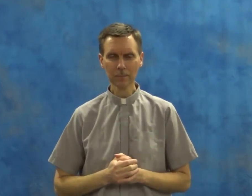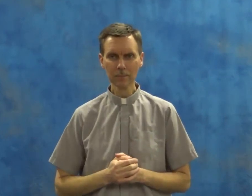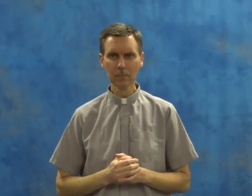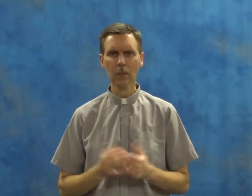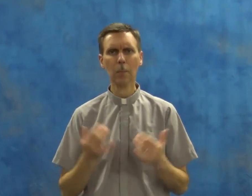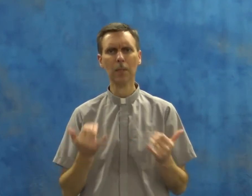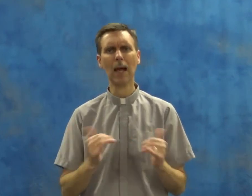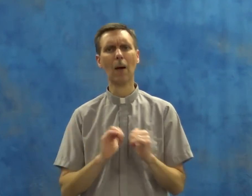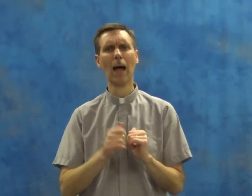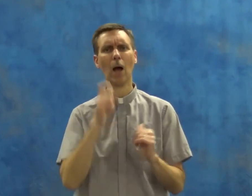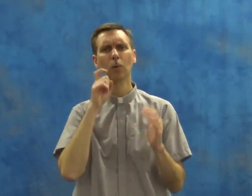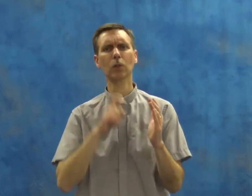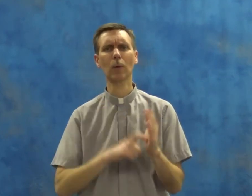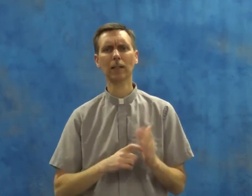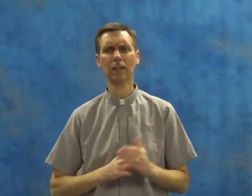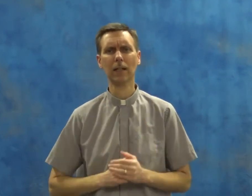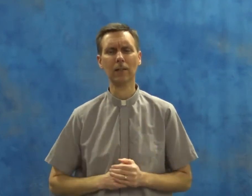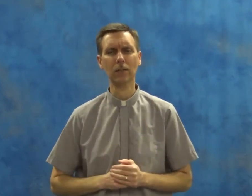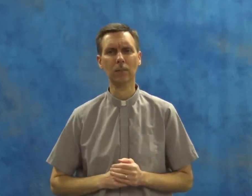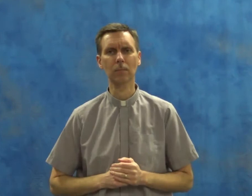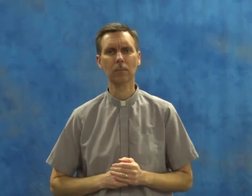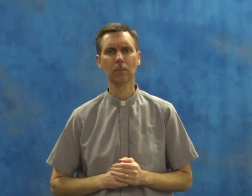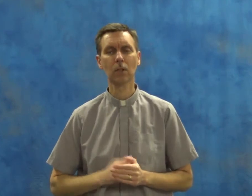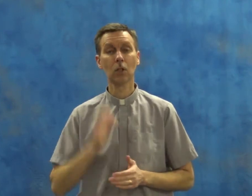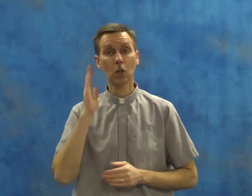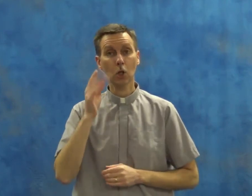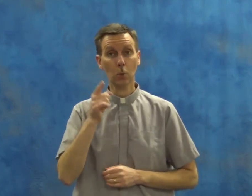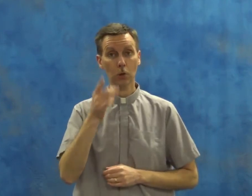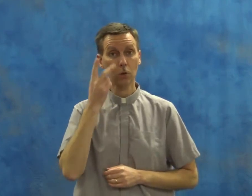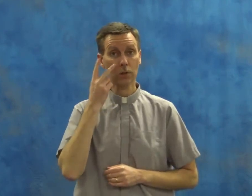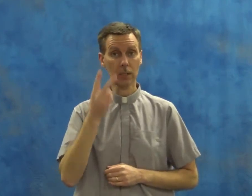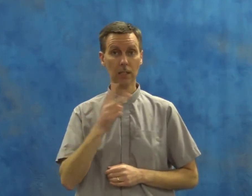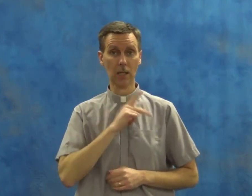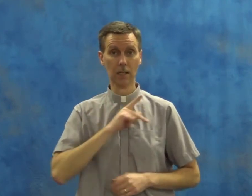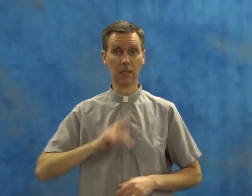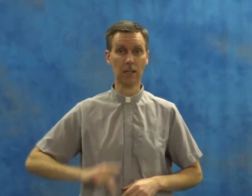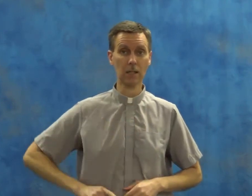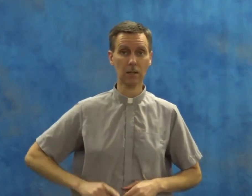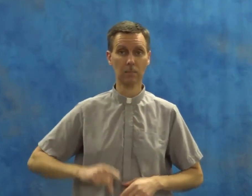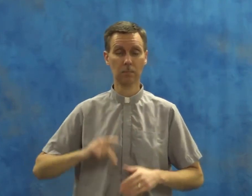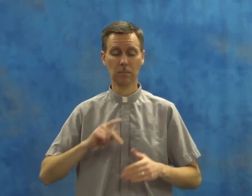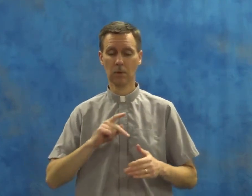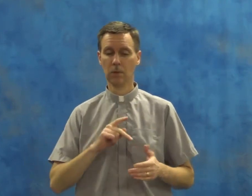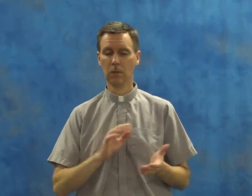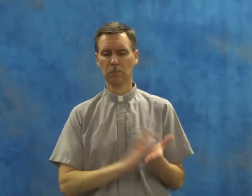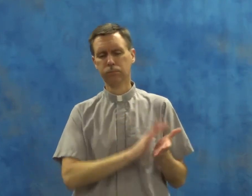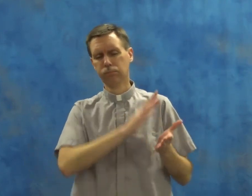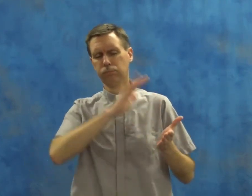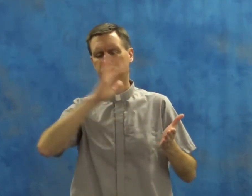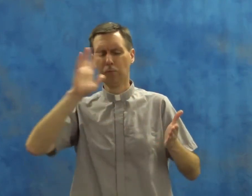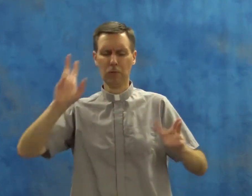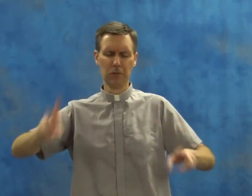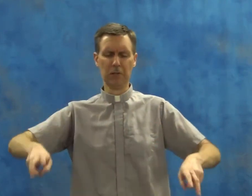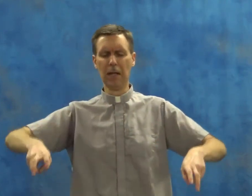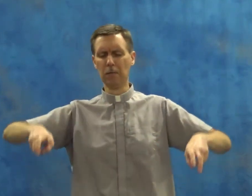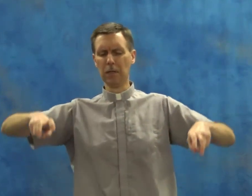But now, how will you recognize him? Will you see a king? A stately